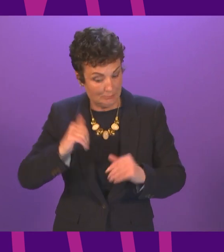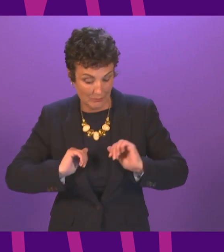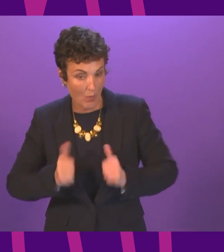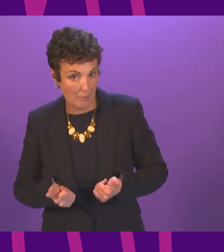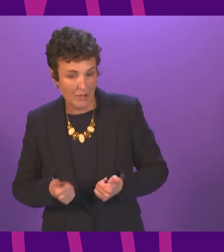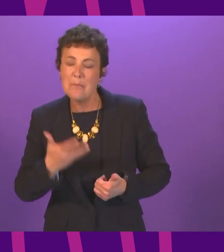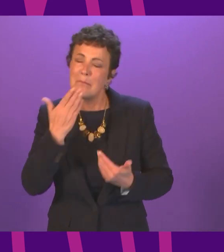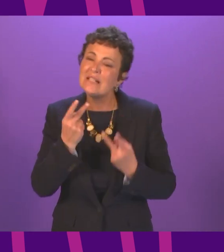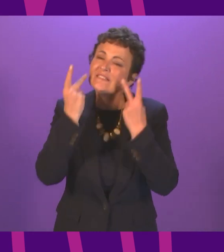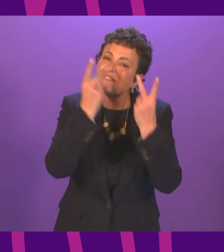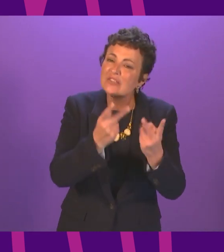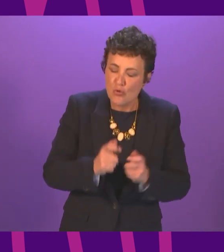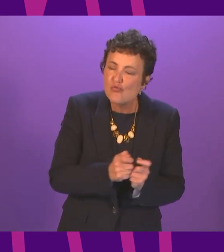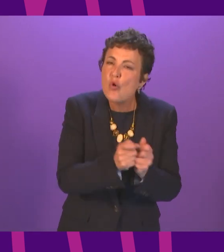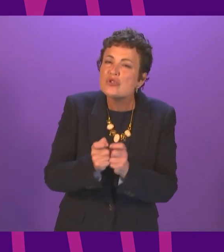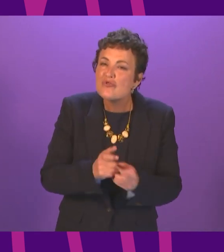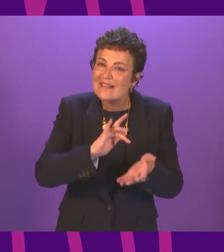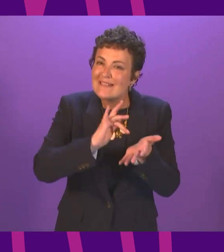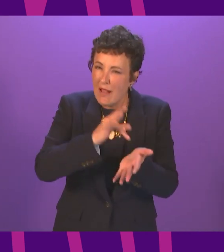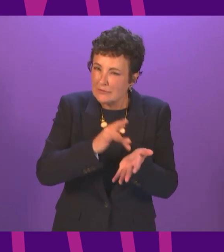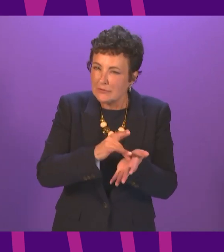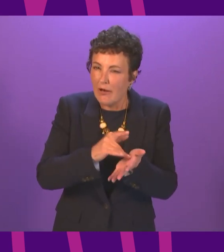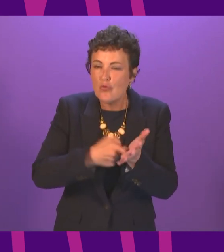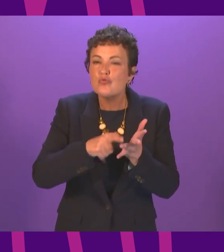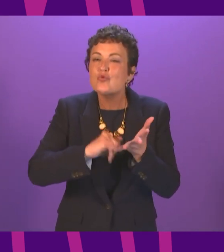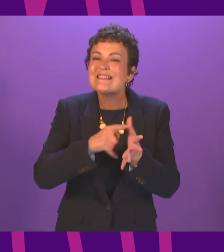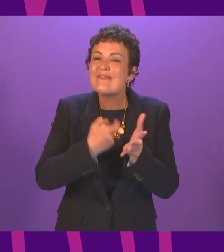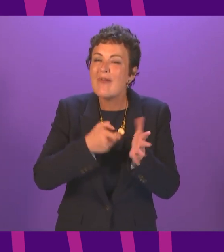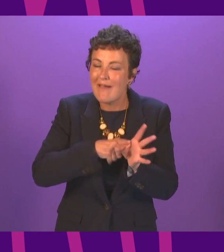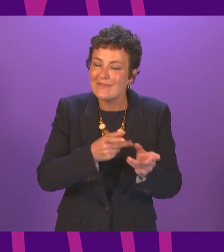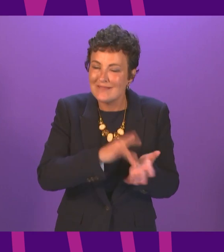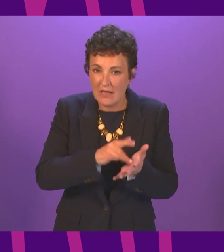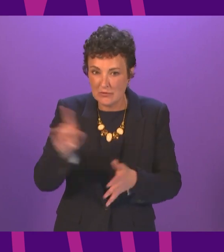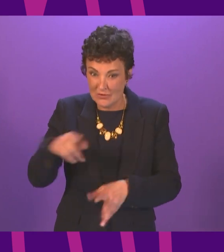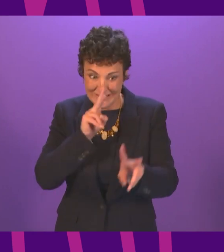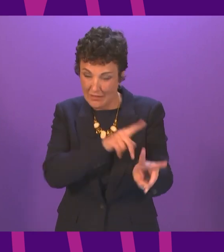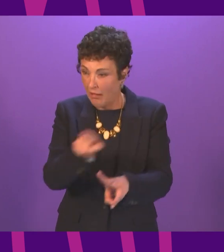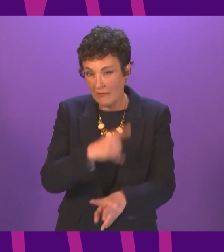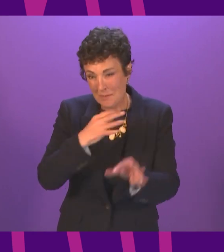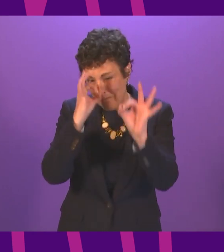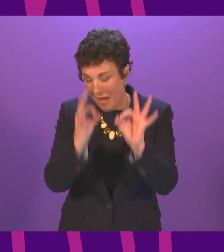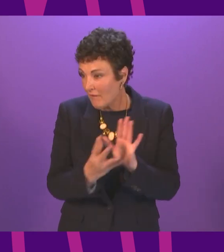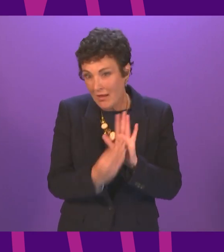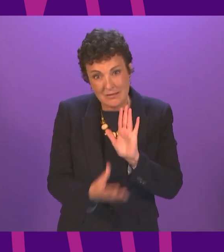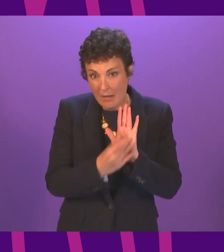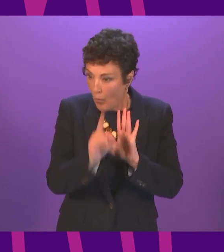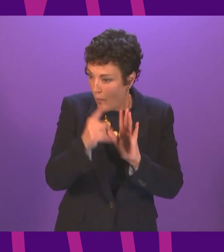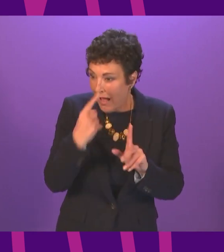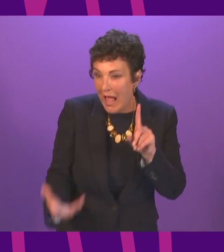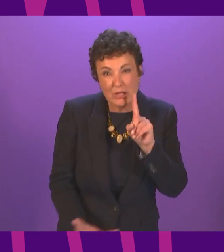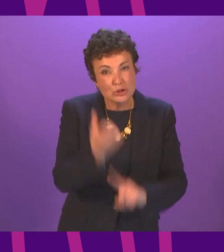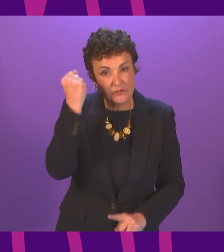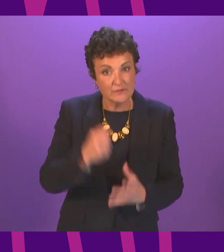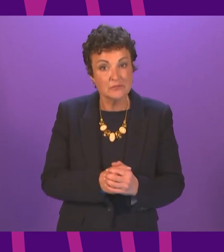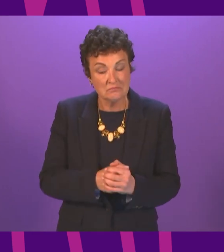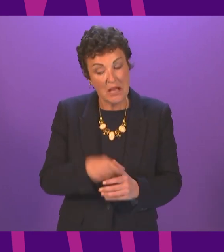residents in Greenock to witness for themselves an exemplar in facilities and what actually can be achieved and Shora Robeson was the cabinet secretary for